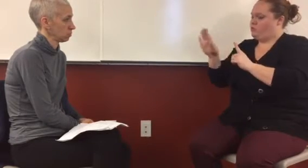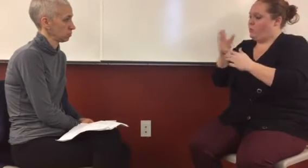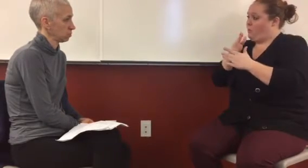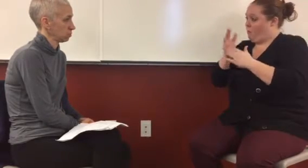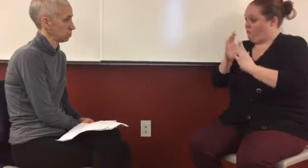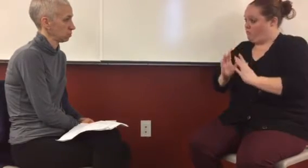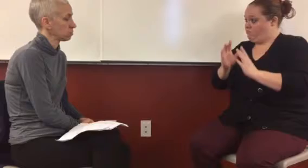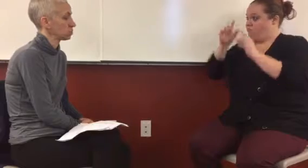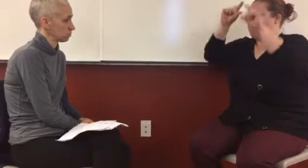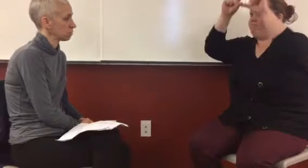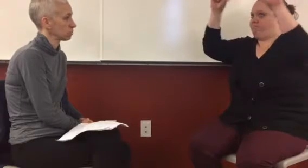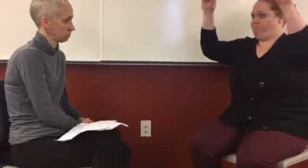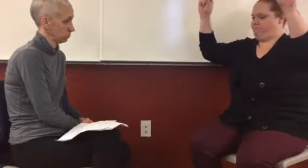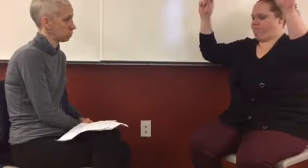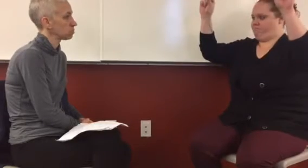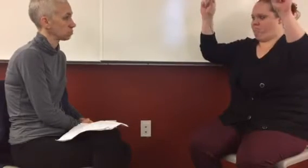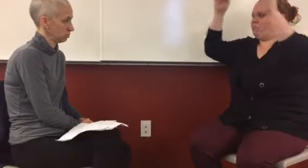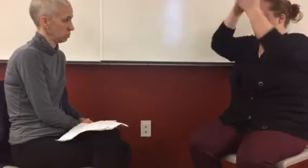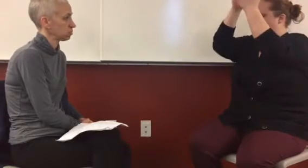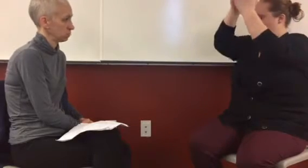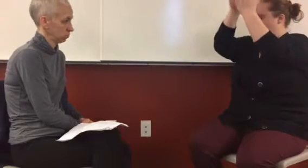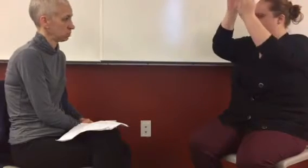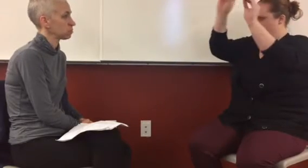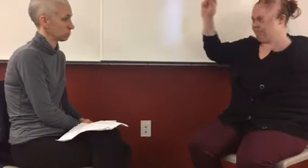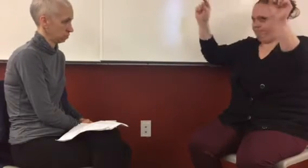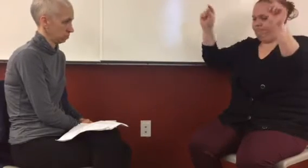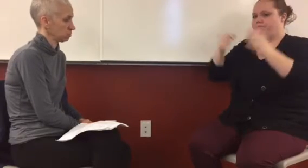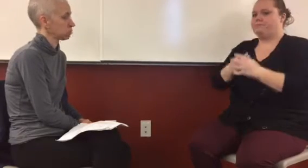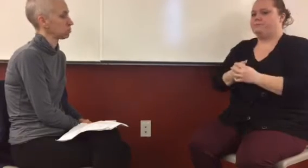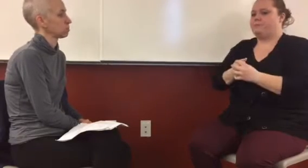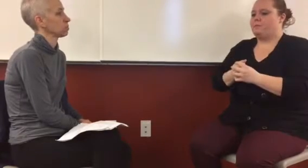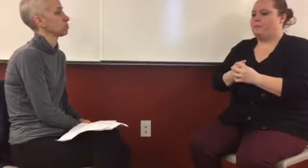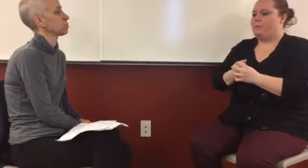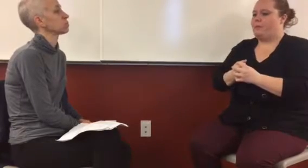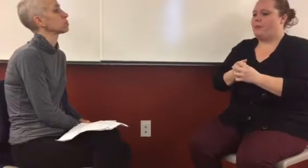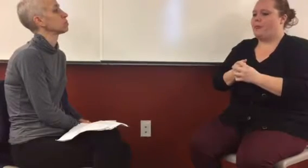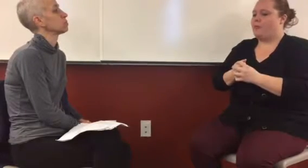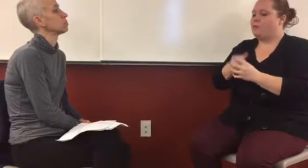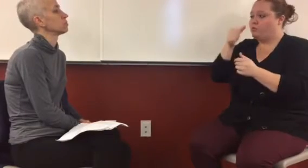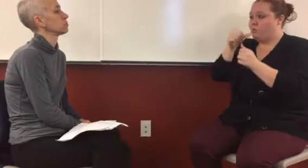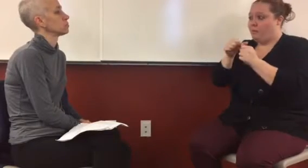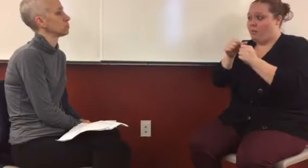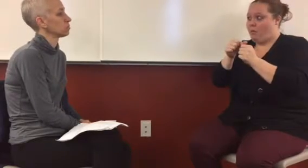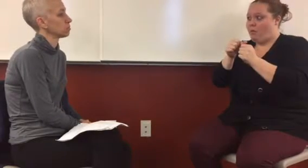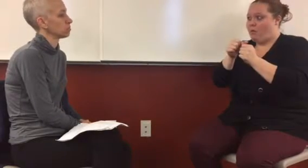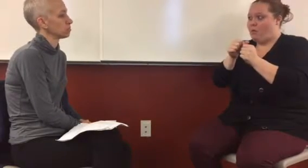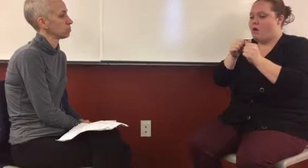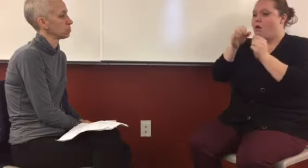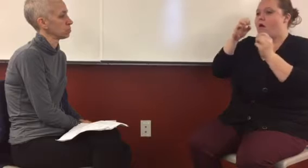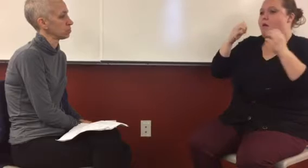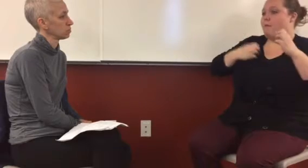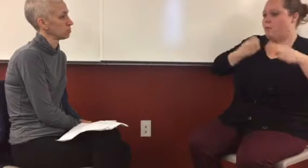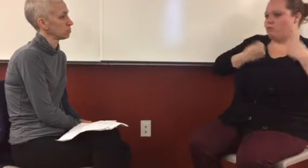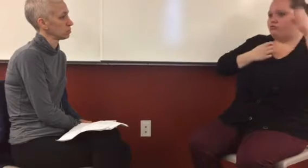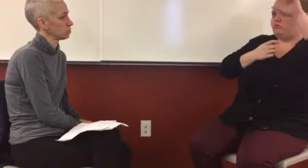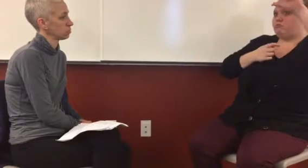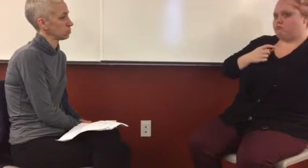um, do you know what emotions or thoughts were triggered by the prompting event or that argument?